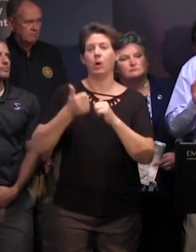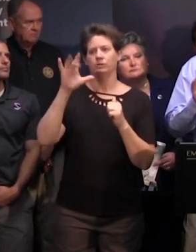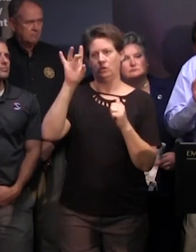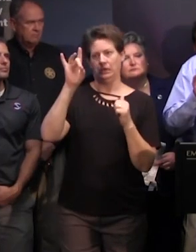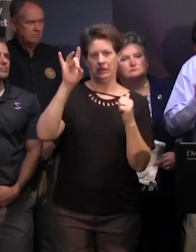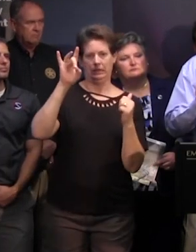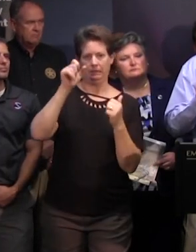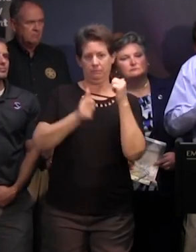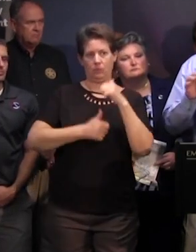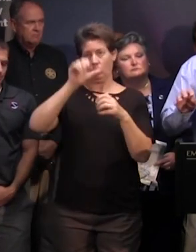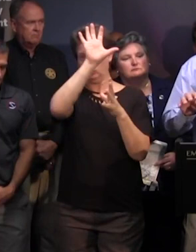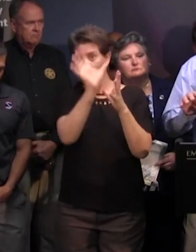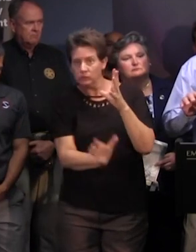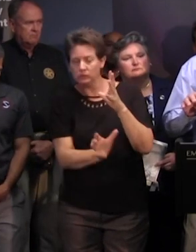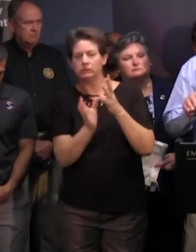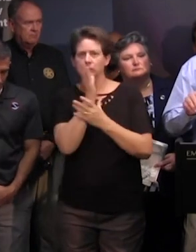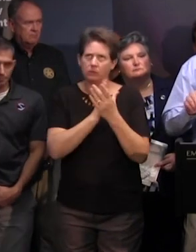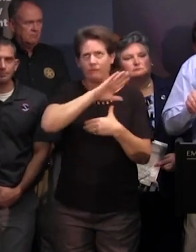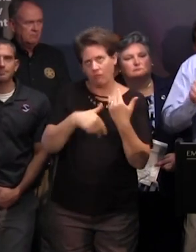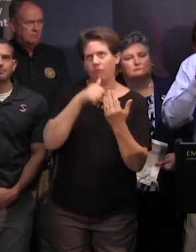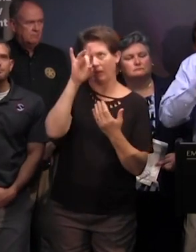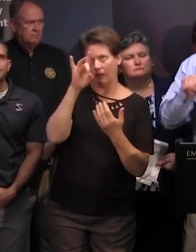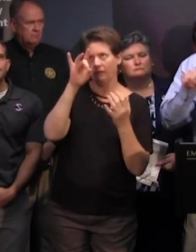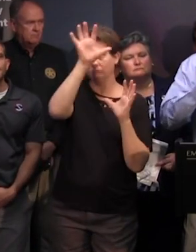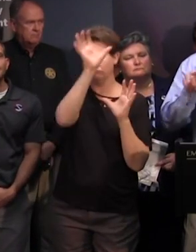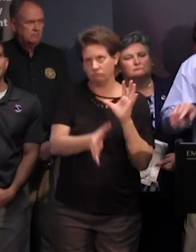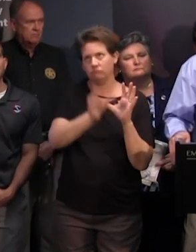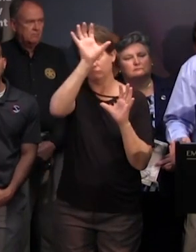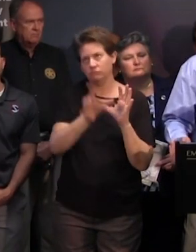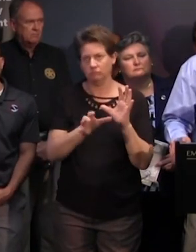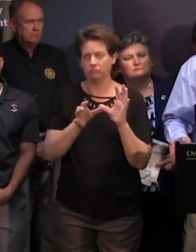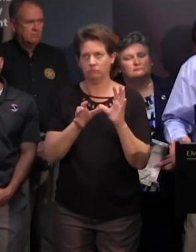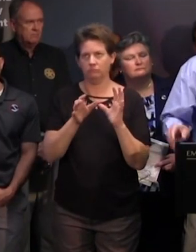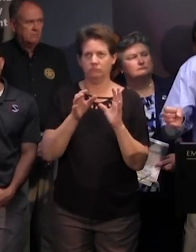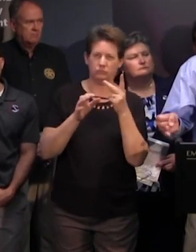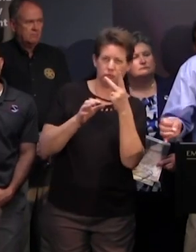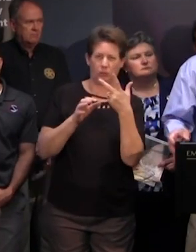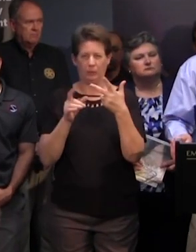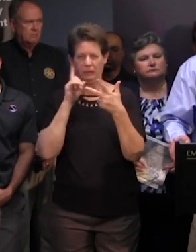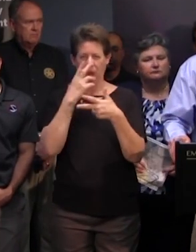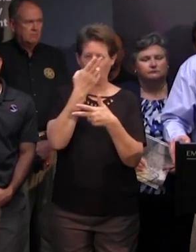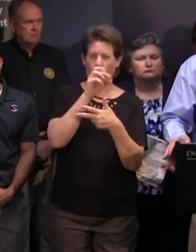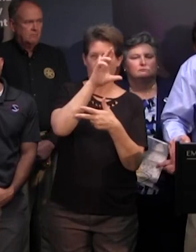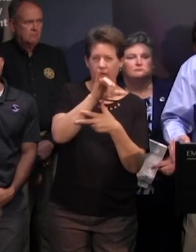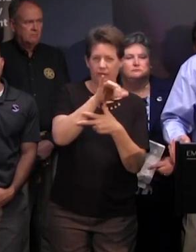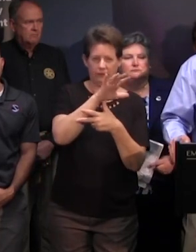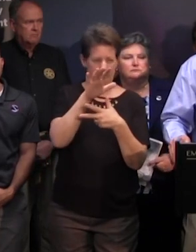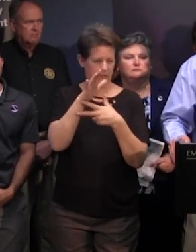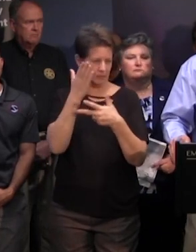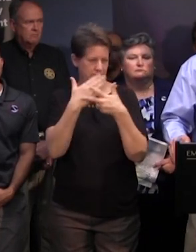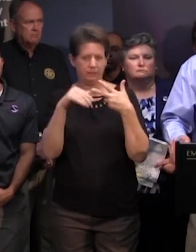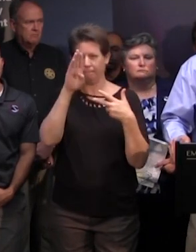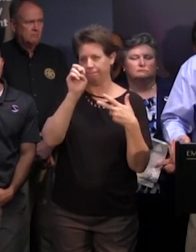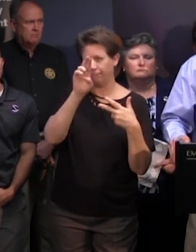most of the county some of all the counties uh some some of uh two or three i don't know ory uh maybe